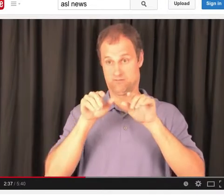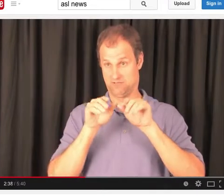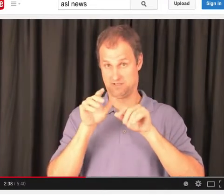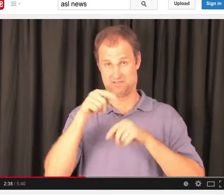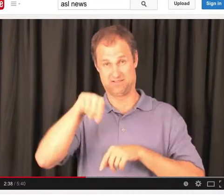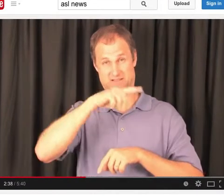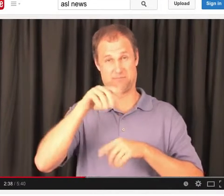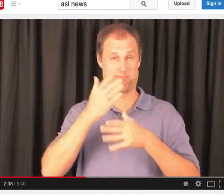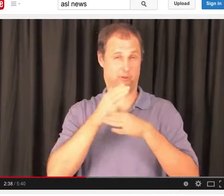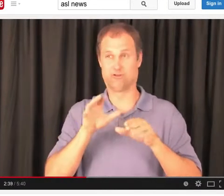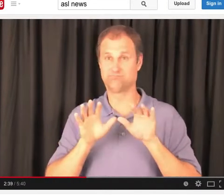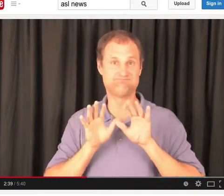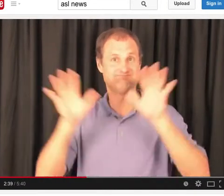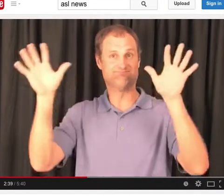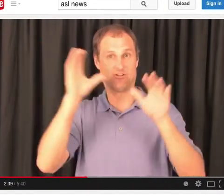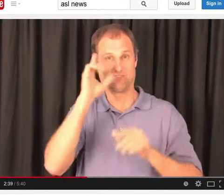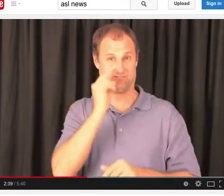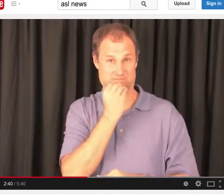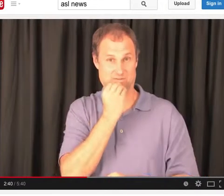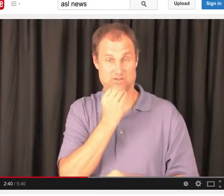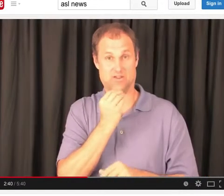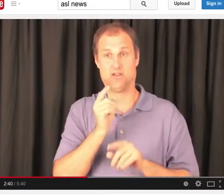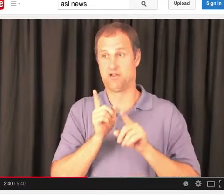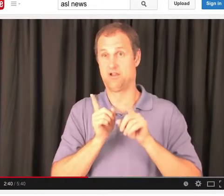Their discoveries were very interesting.